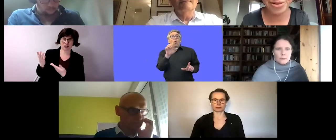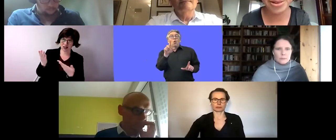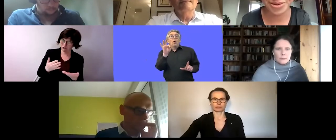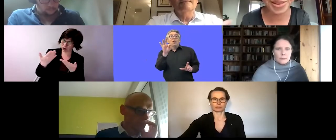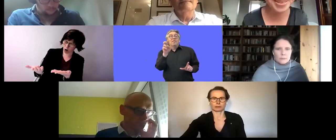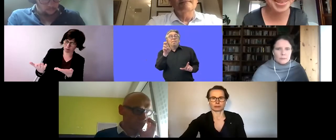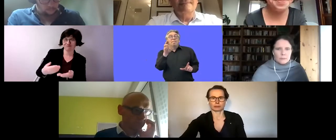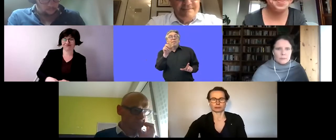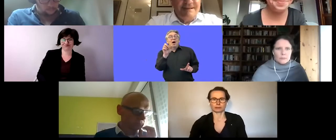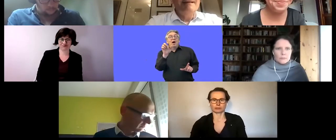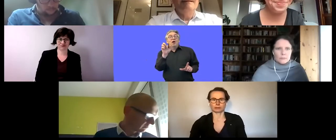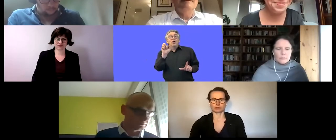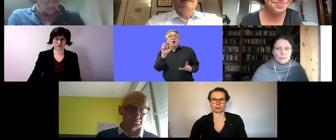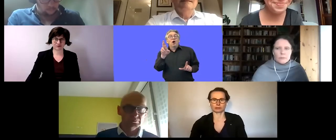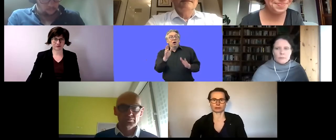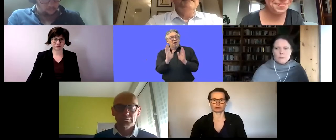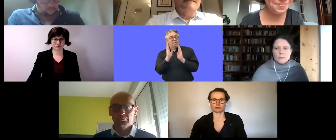please tell us about austria